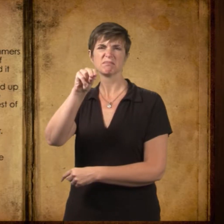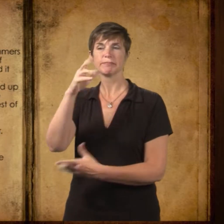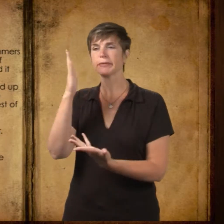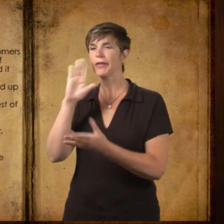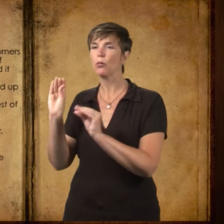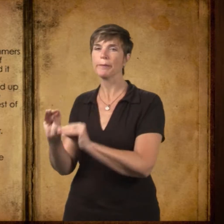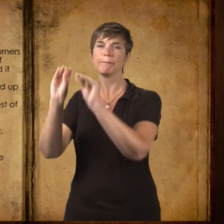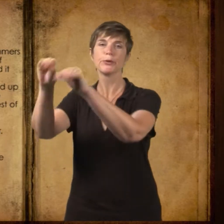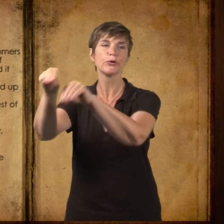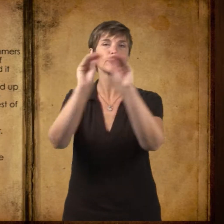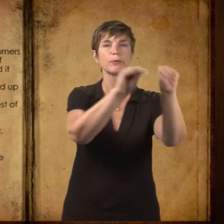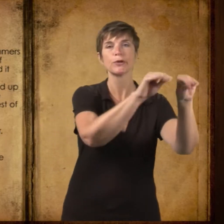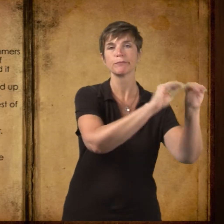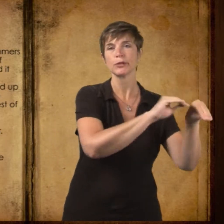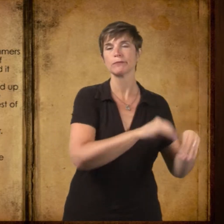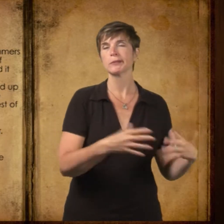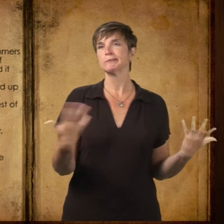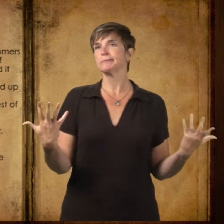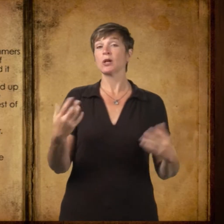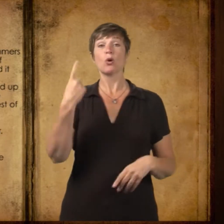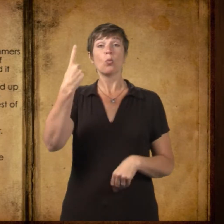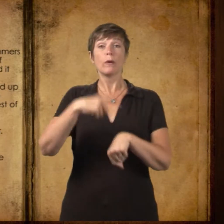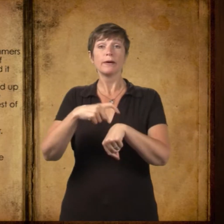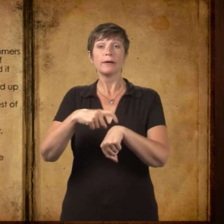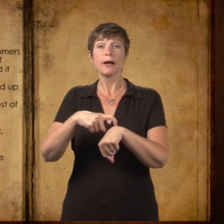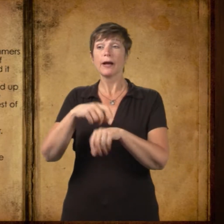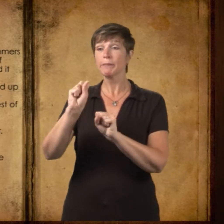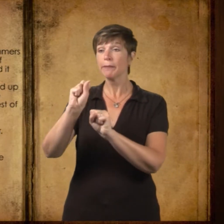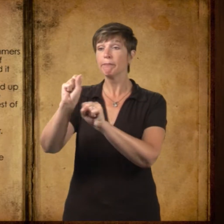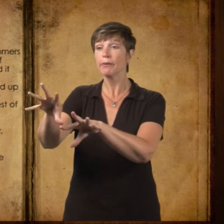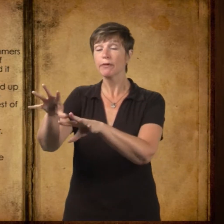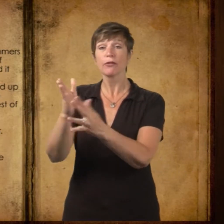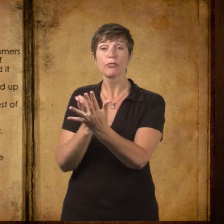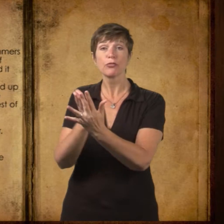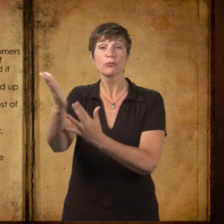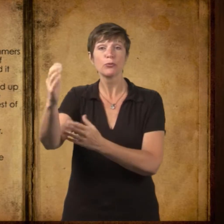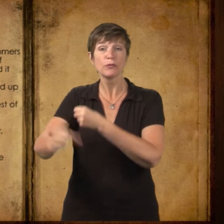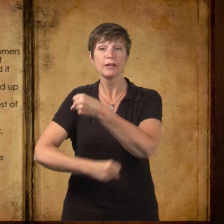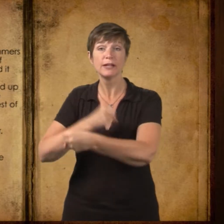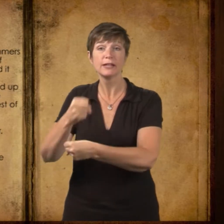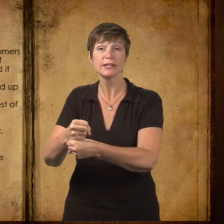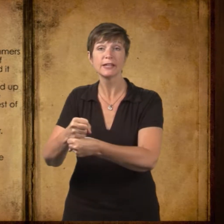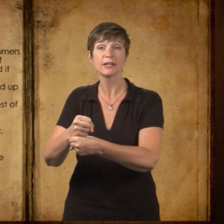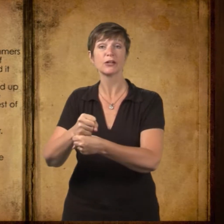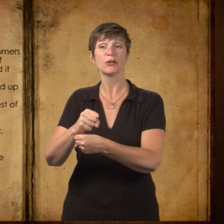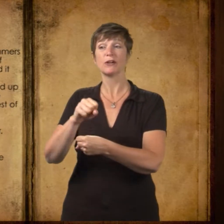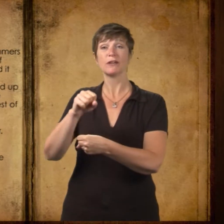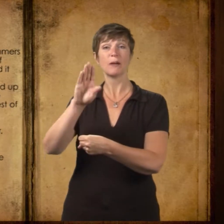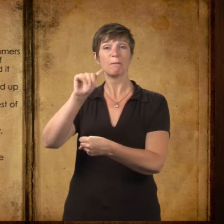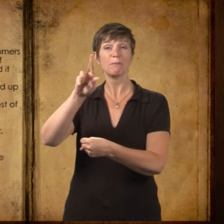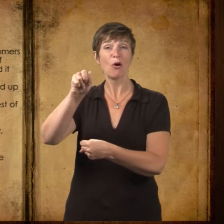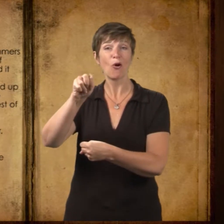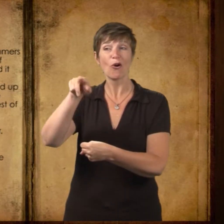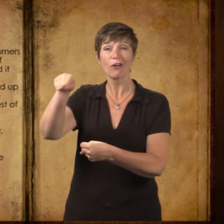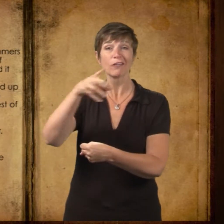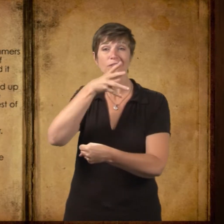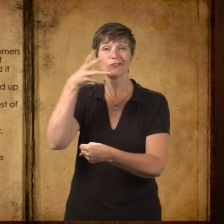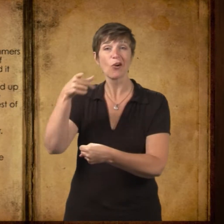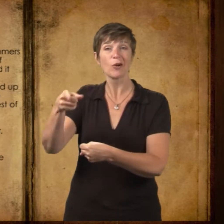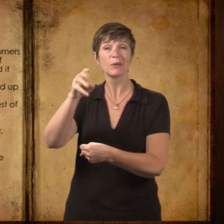Sometimes one place, sometimes another. It had spent one year in Mr. Graves' barn and another year